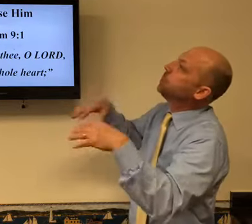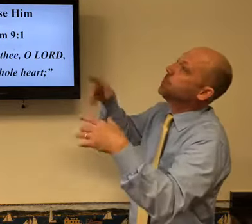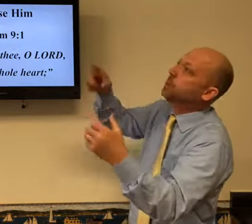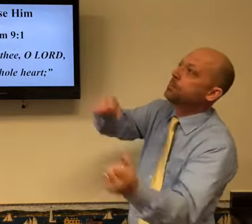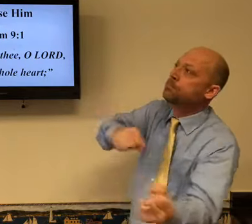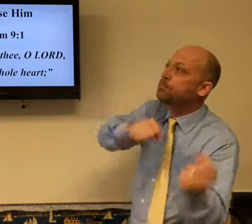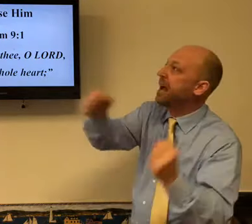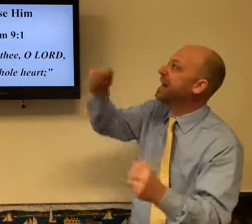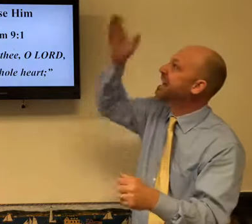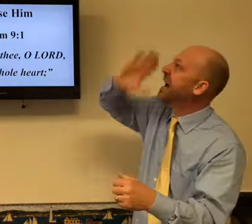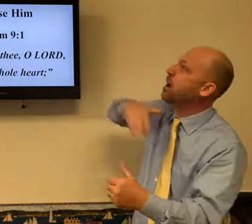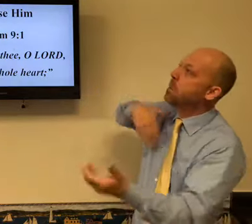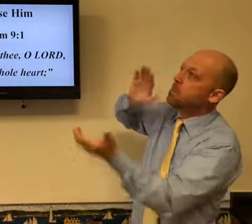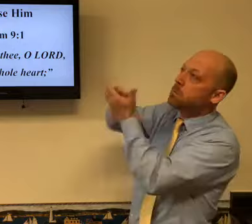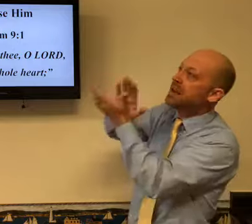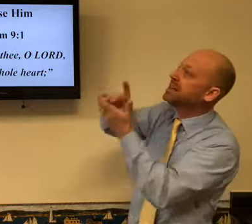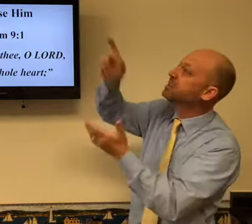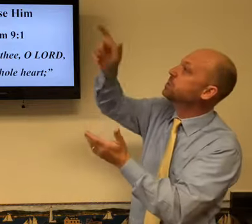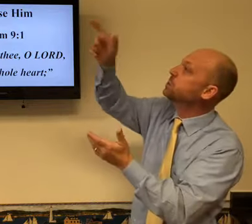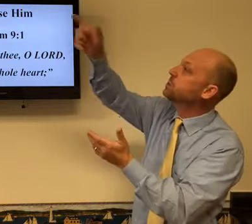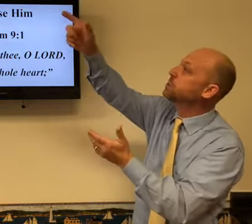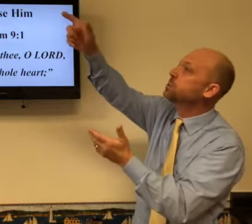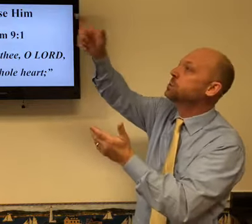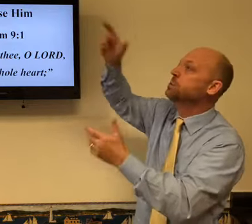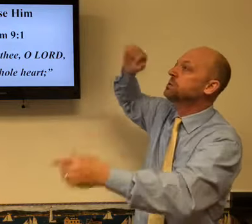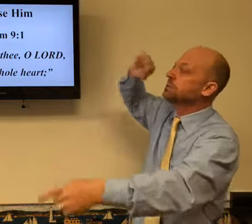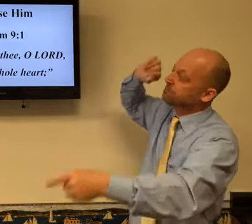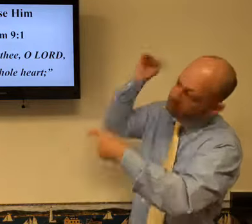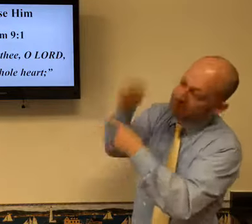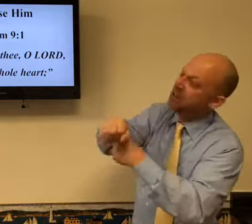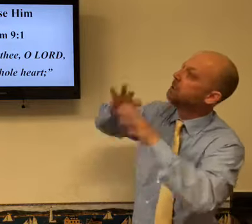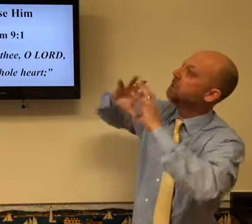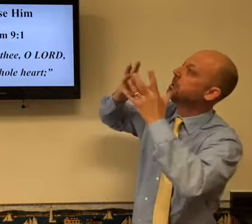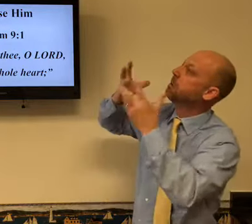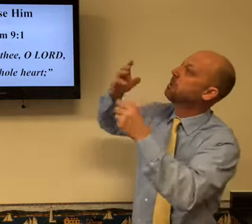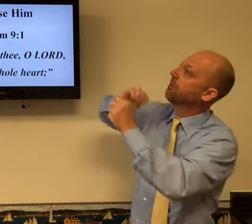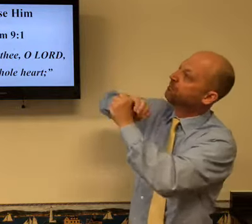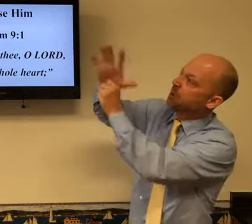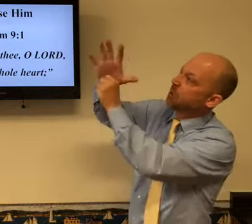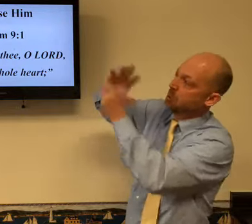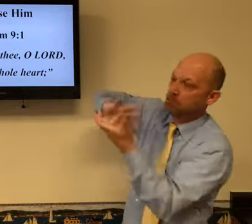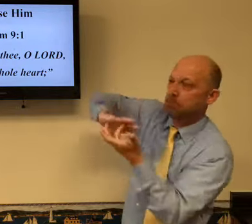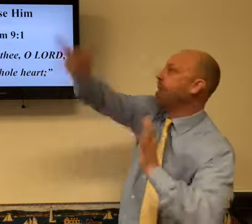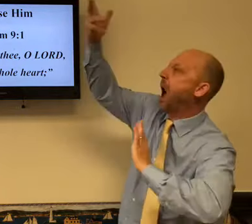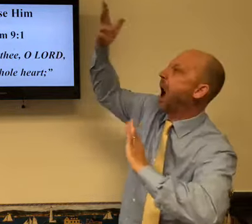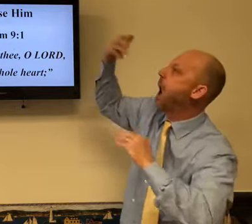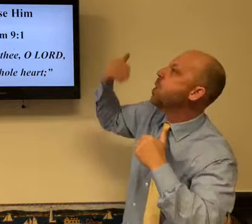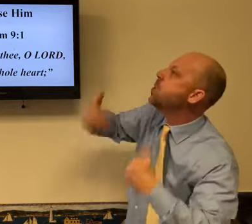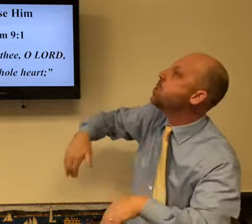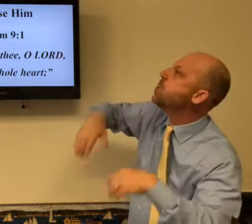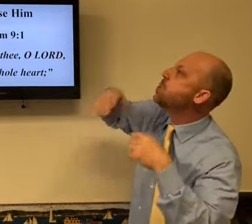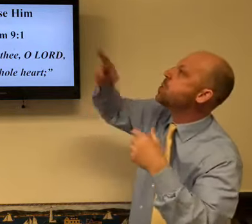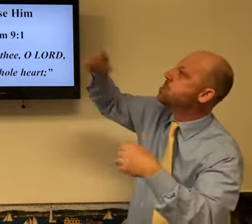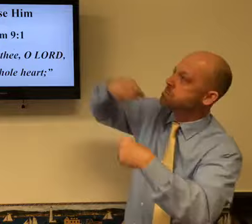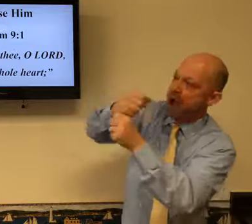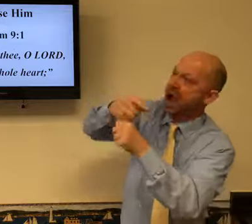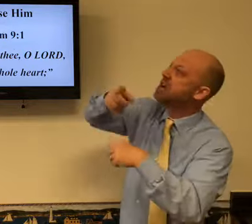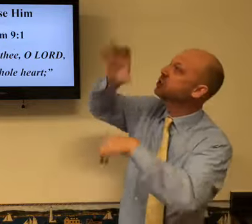Wow. You're almighty God and I praise you. You won the victory. I praise